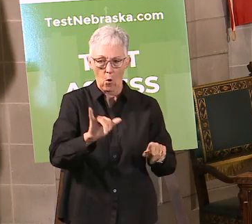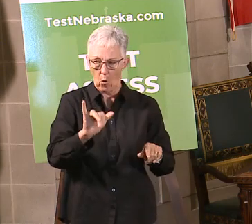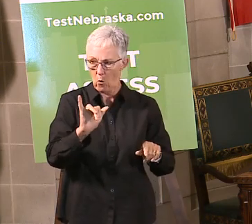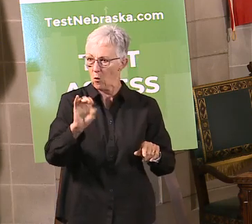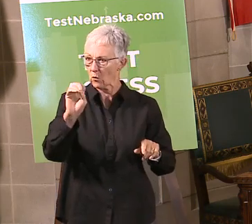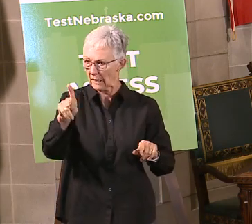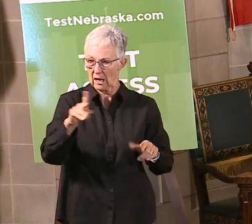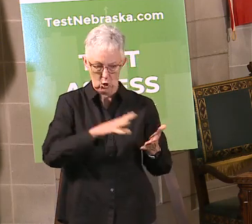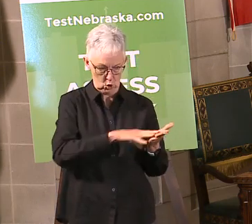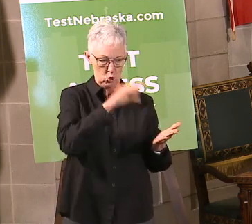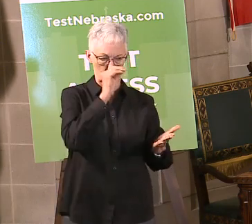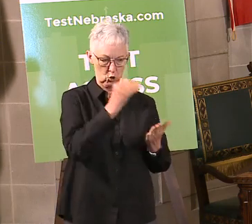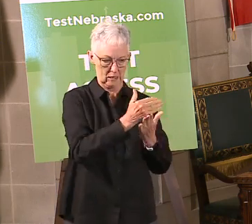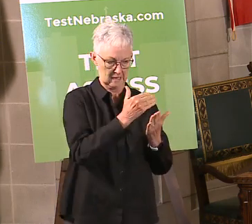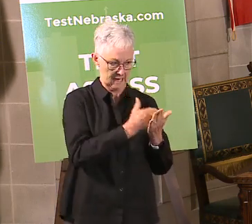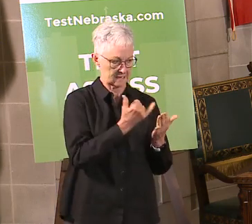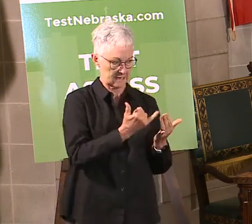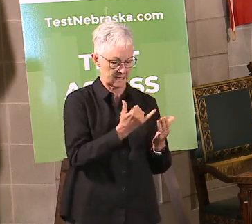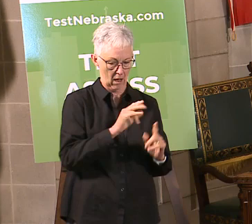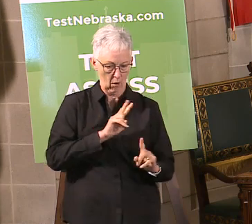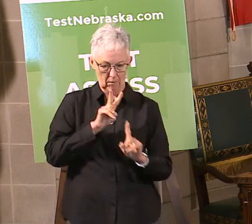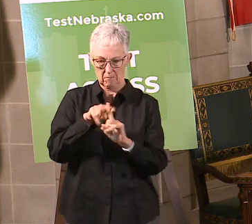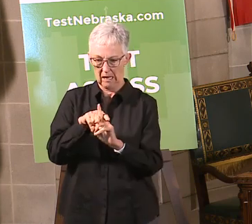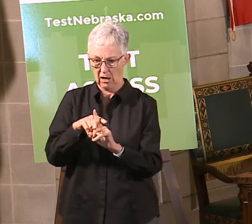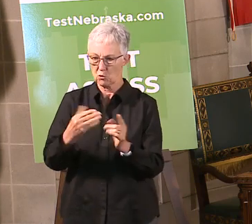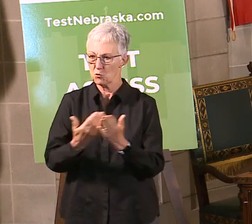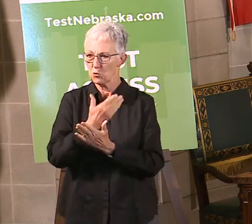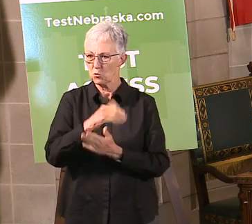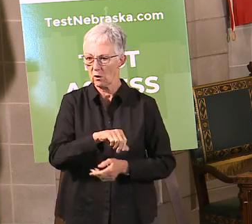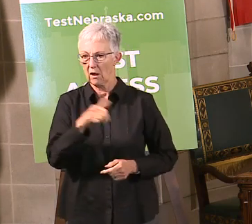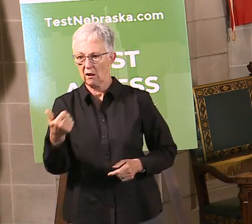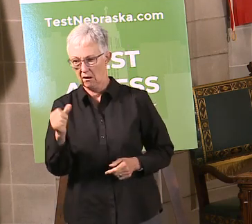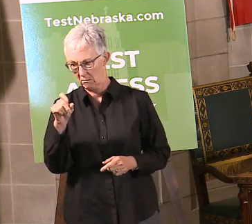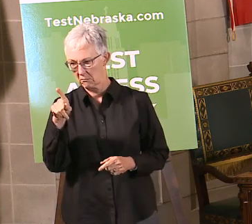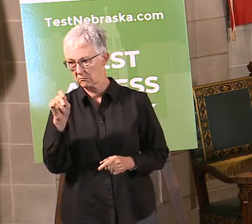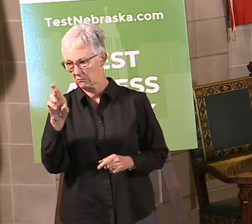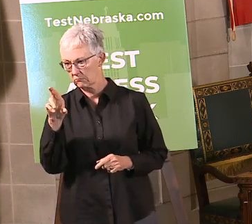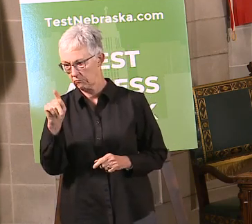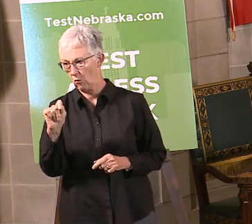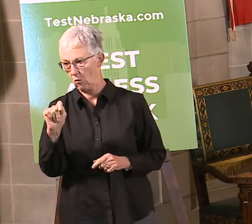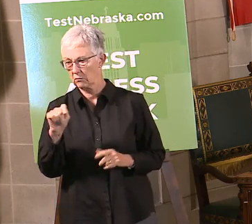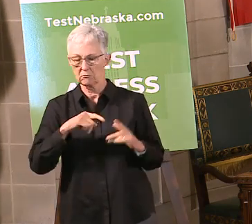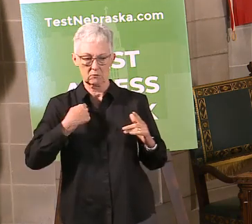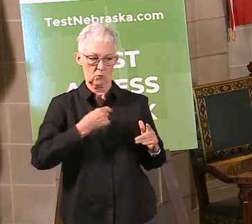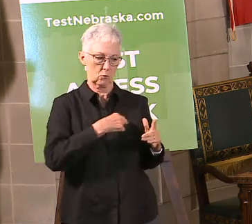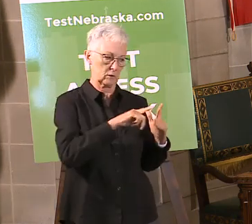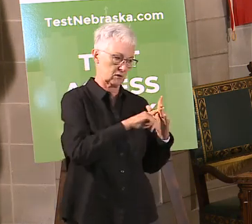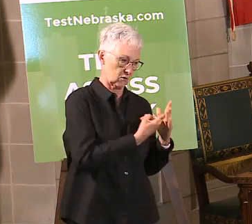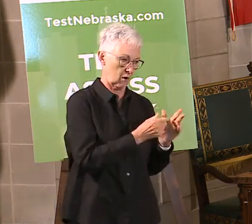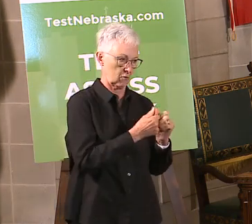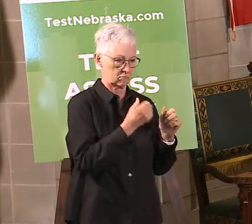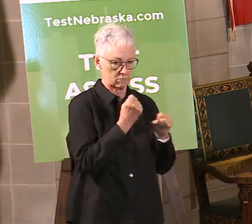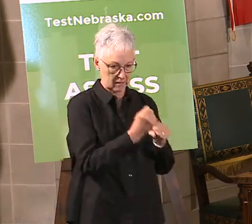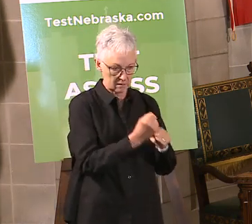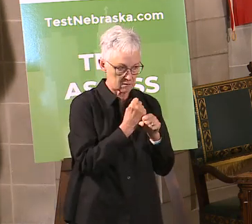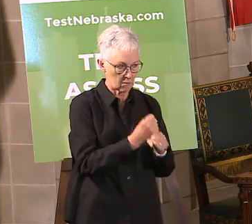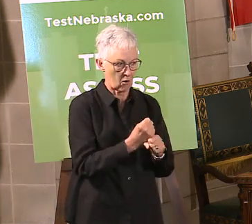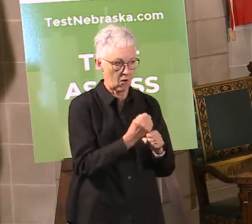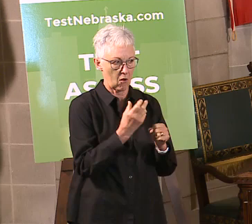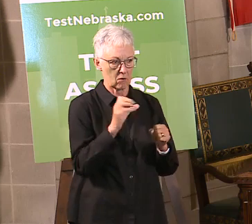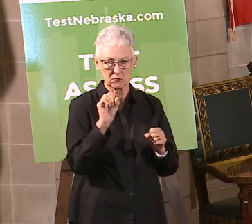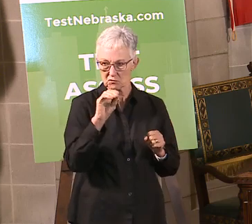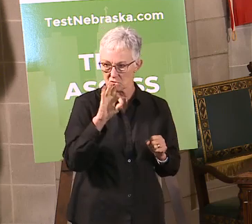sports, we're using other opportunities to learn about what's really best, using these types of DHM orders coming forward